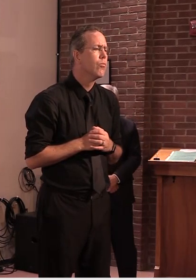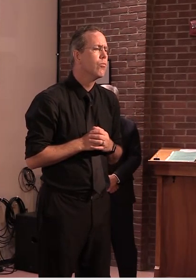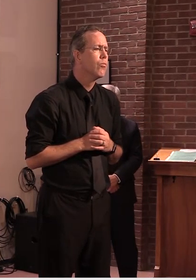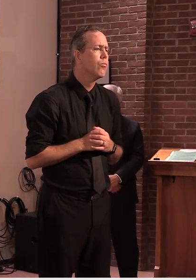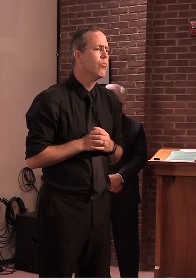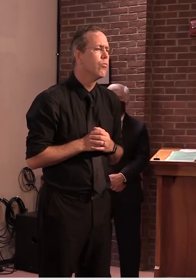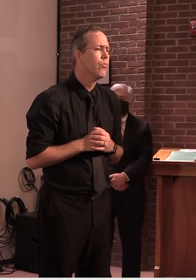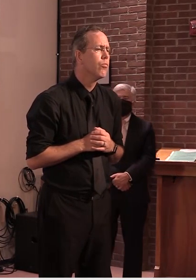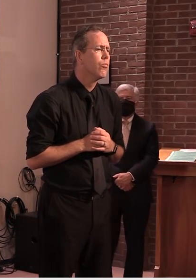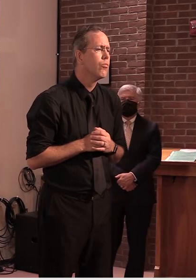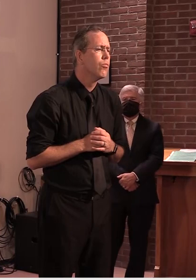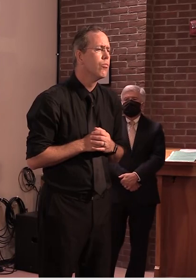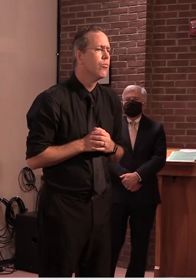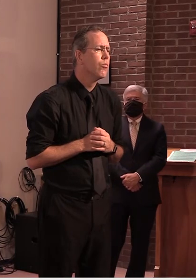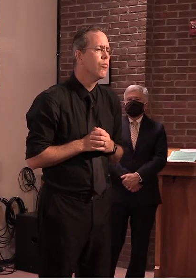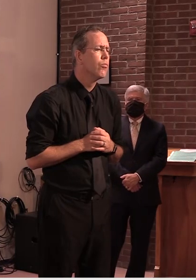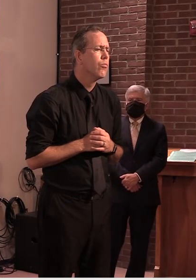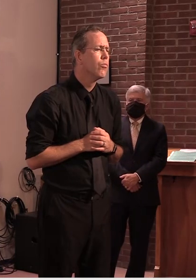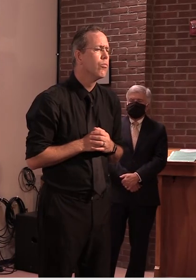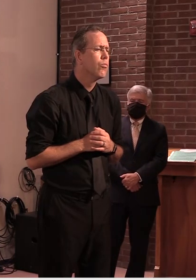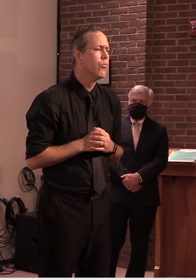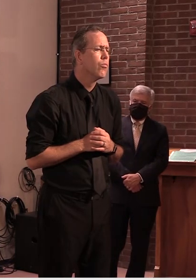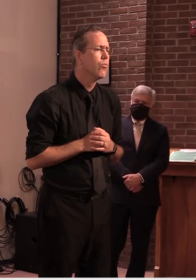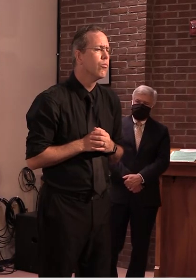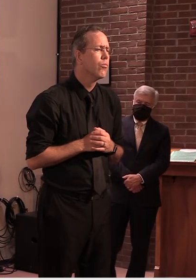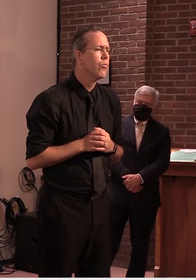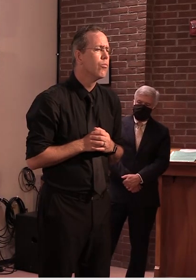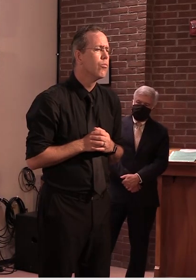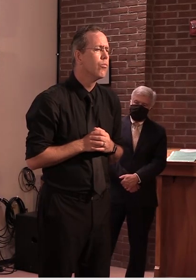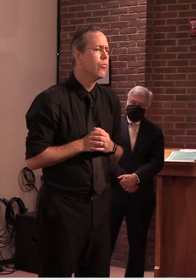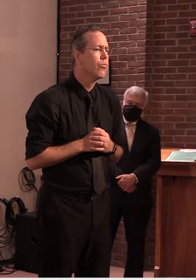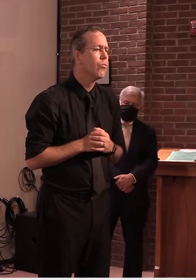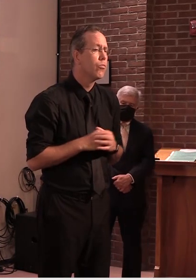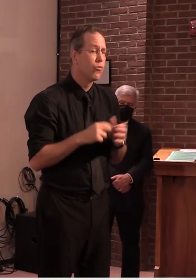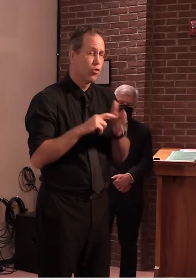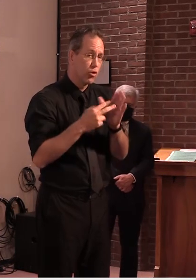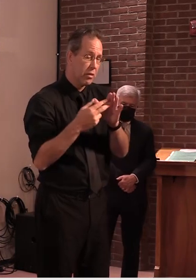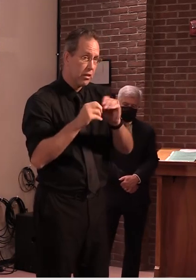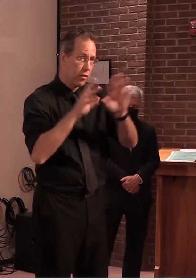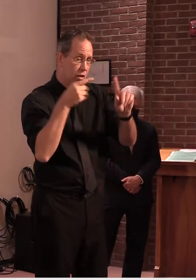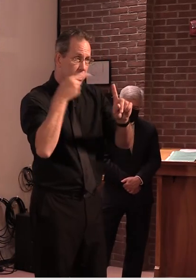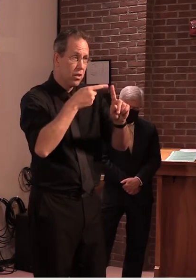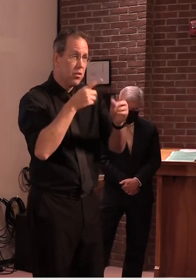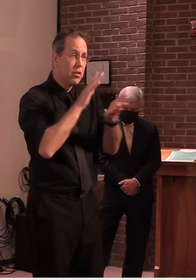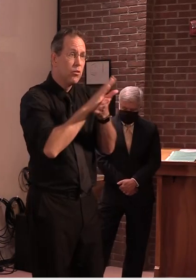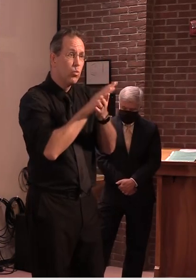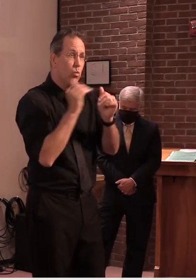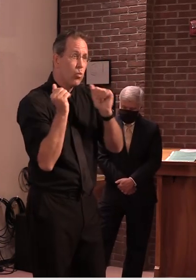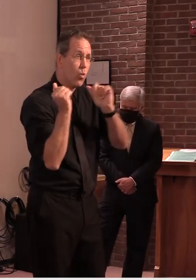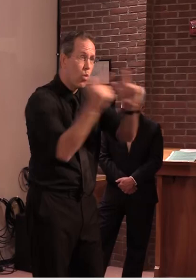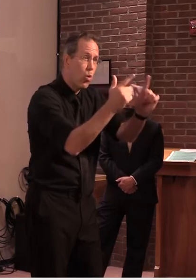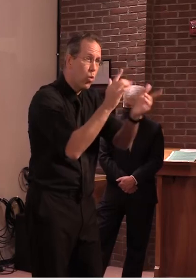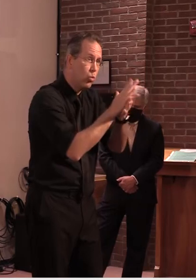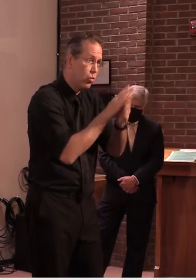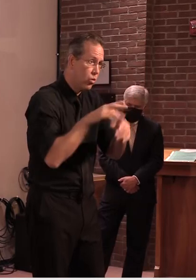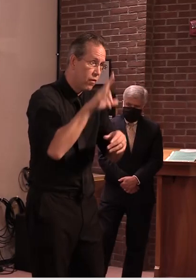be able to get to step three to start competition uh between schools but if one or two schools can no longer